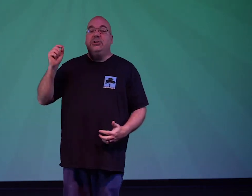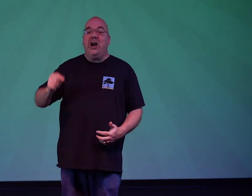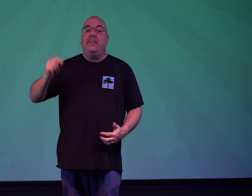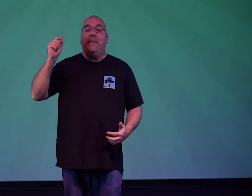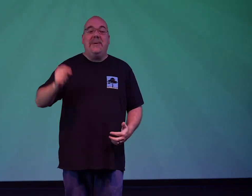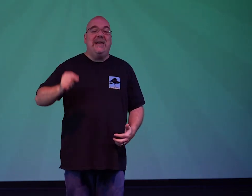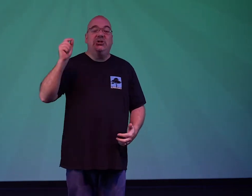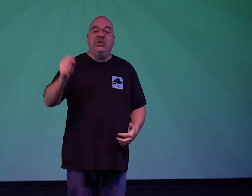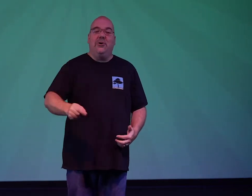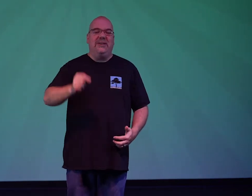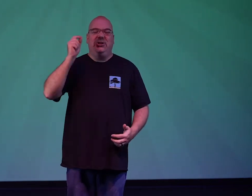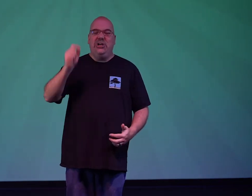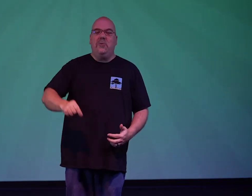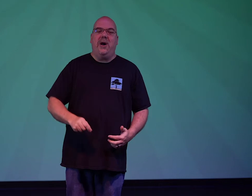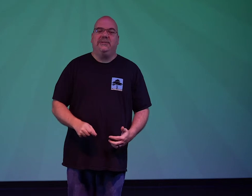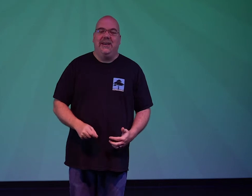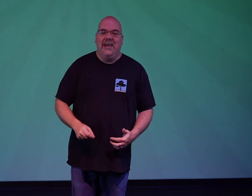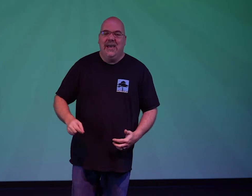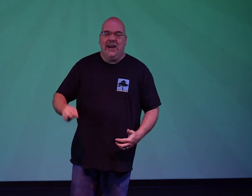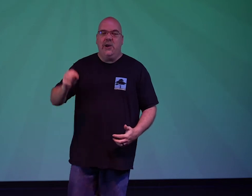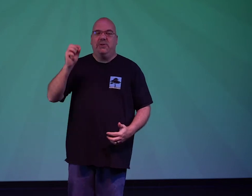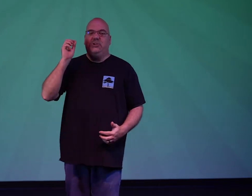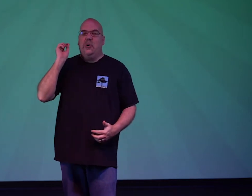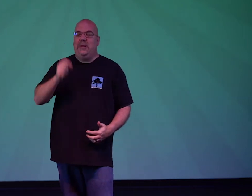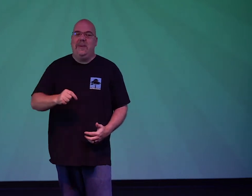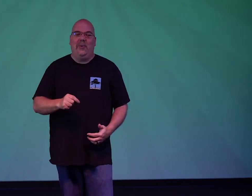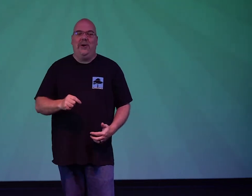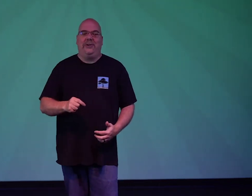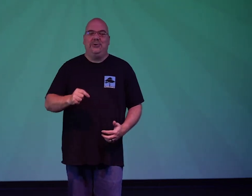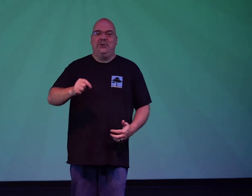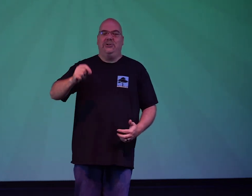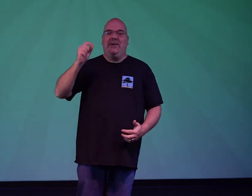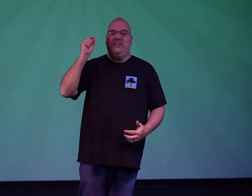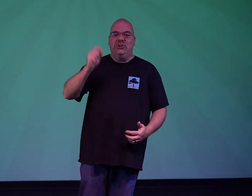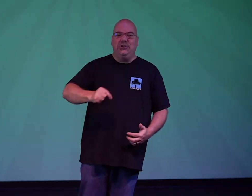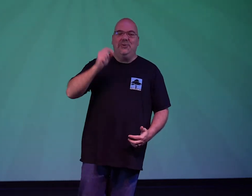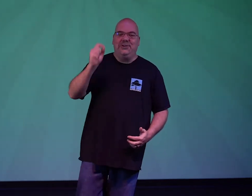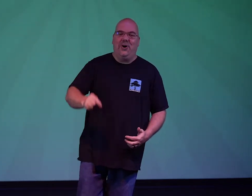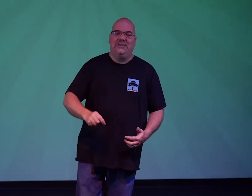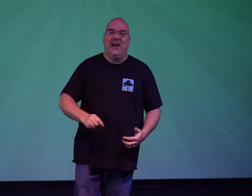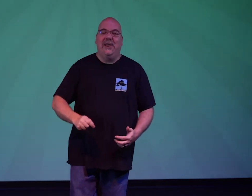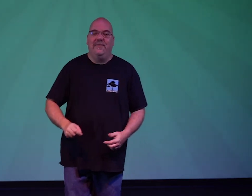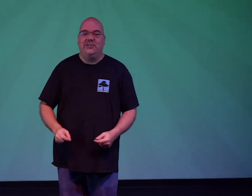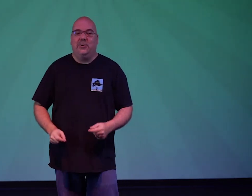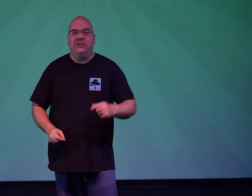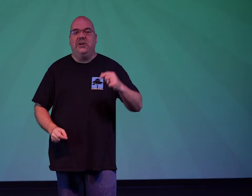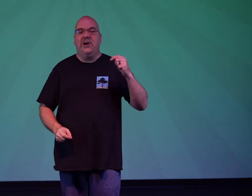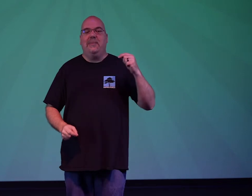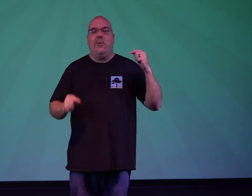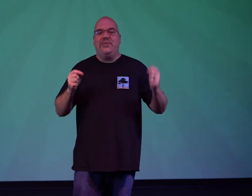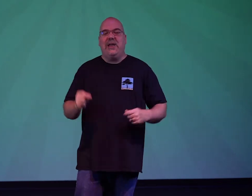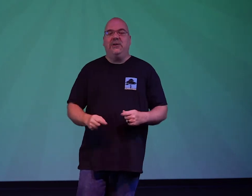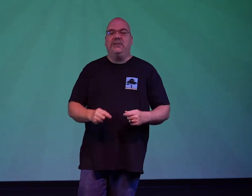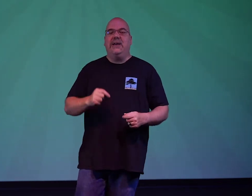today we're going to talk about being generous generosity and I know that so many people here at the tree church have such generous hearts and I love that so we're just